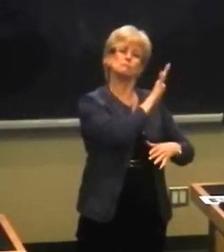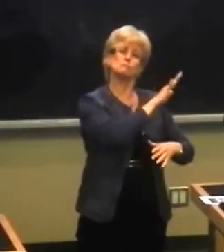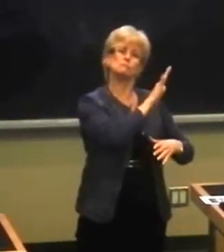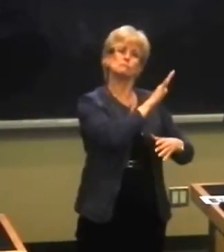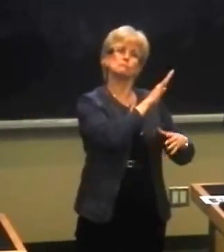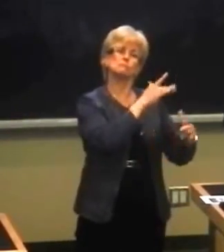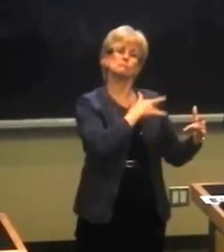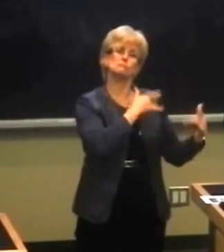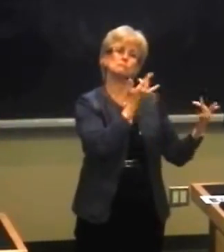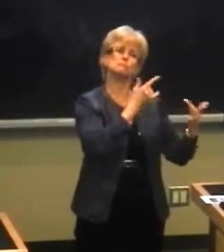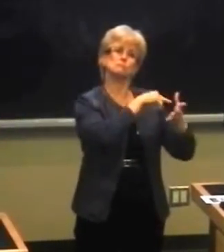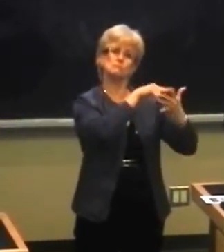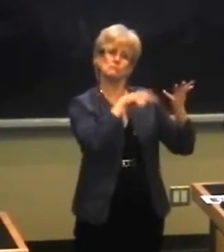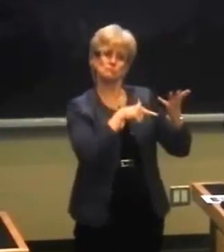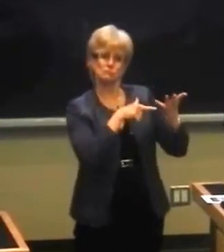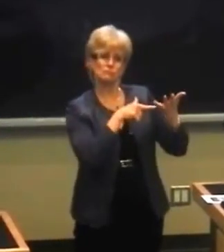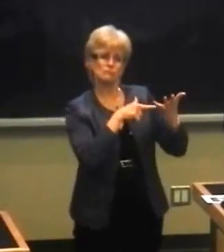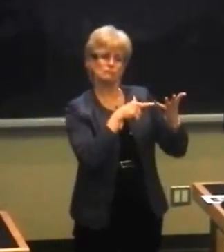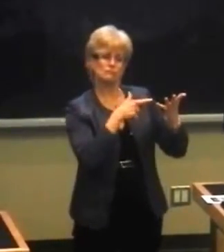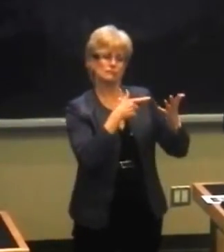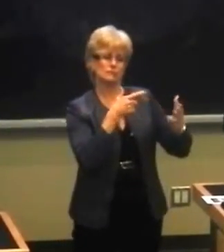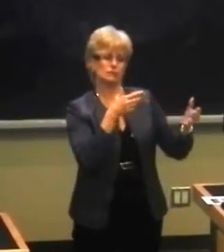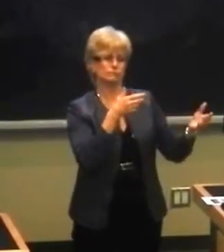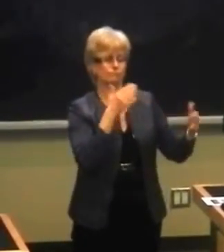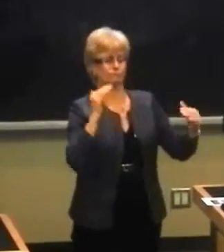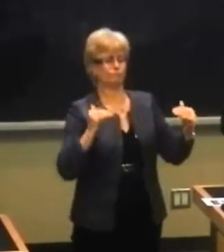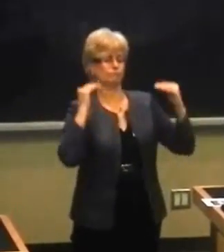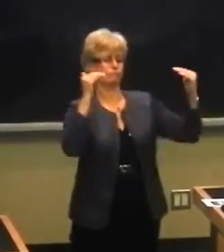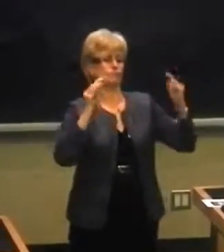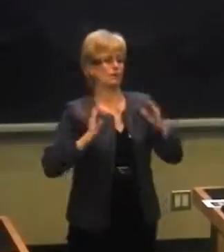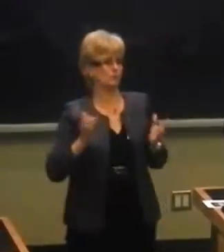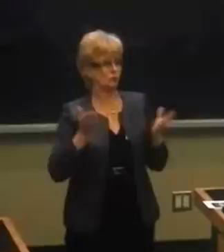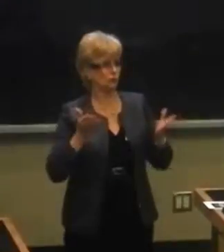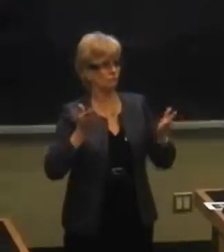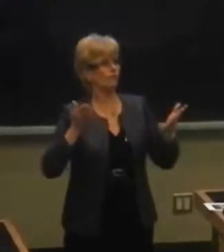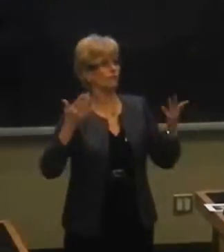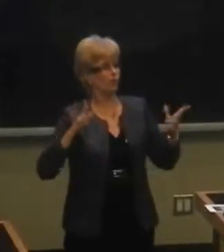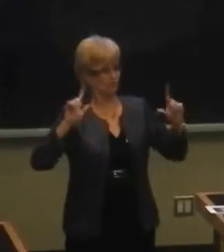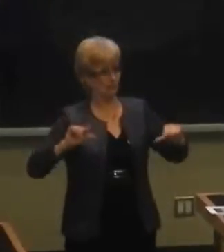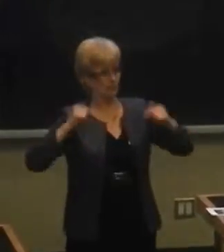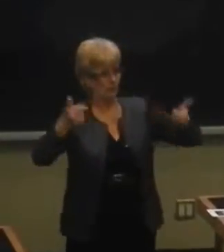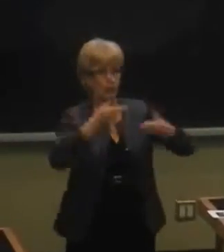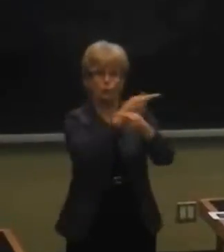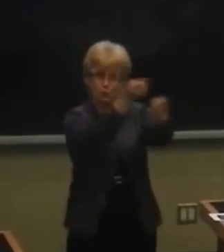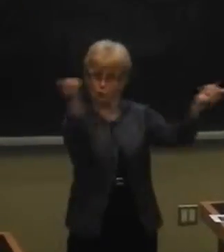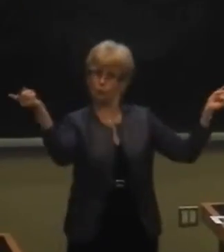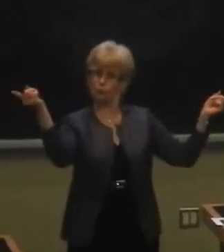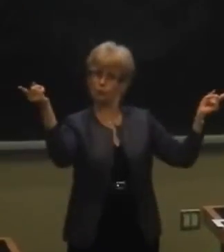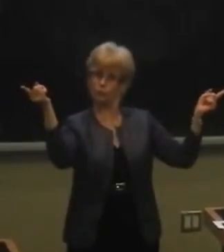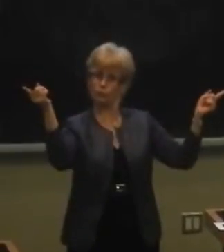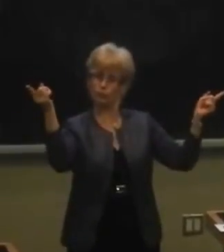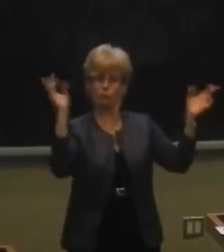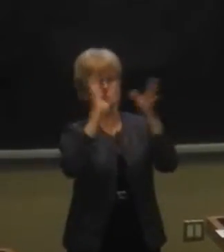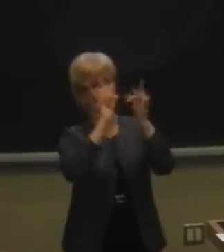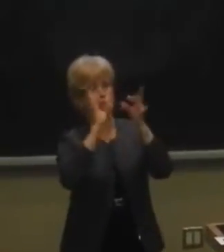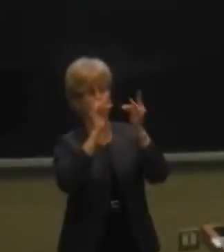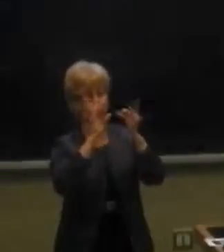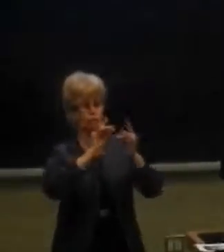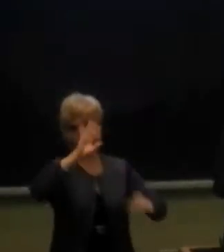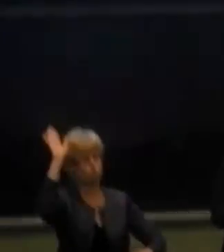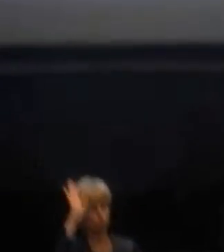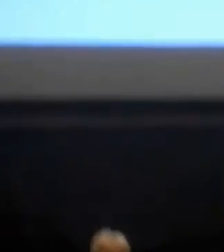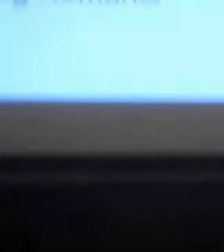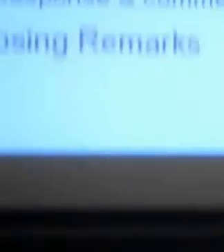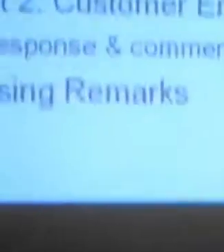some of the things it's doing to enhance customer service, and then we'll turn it over to you. It'll be your turn to offer your insights and